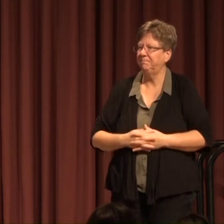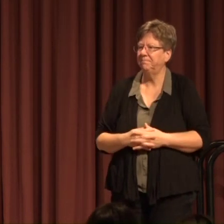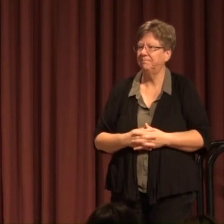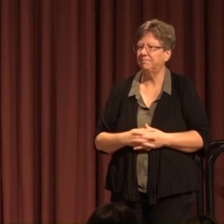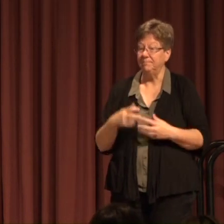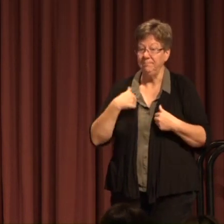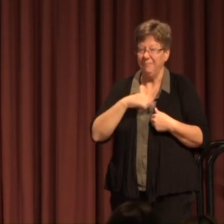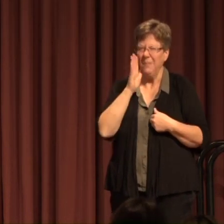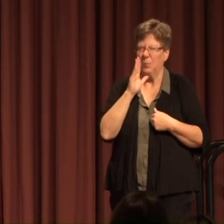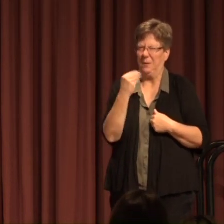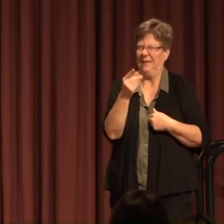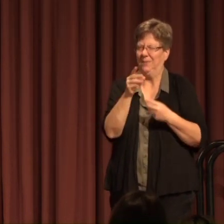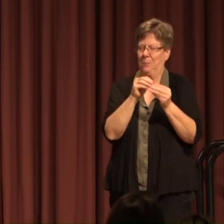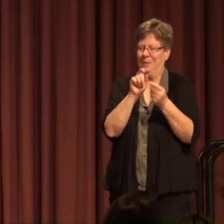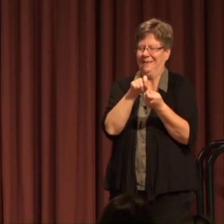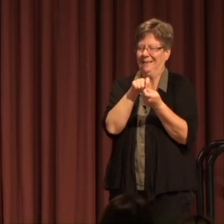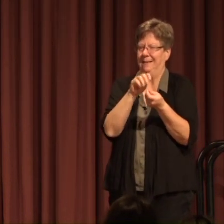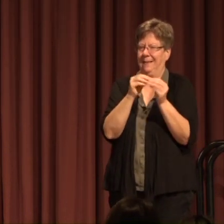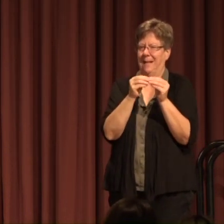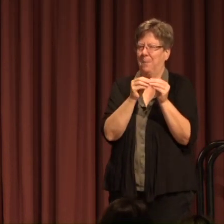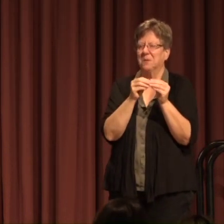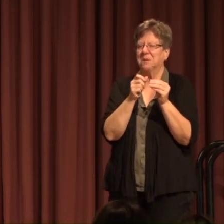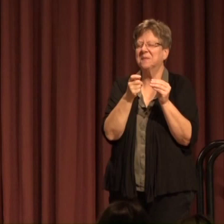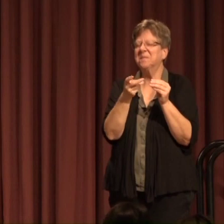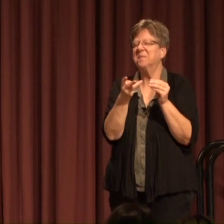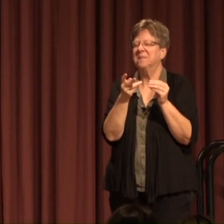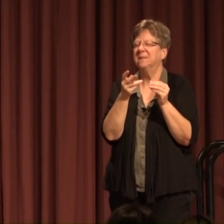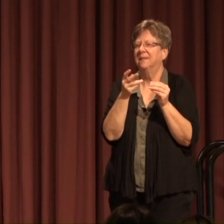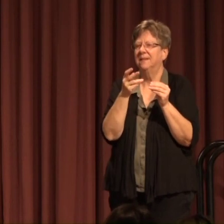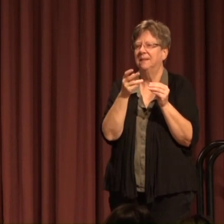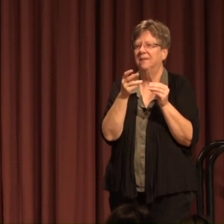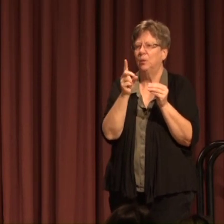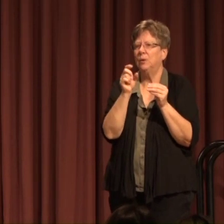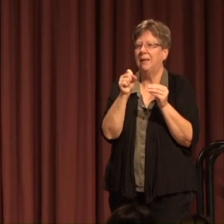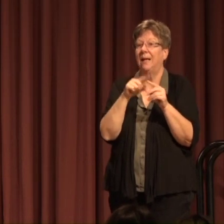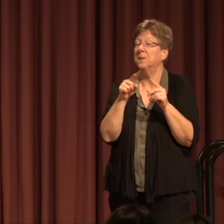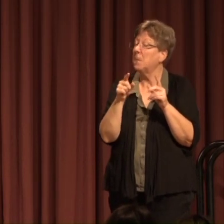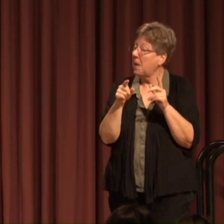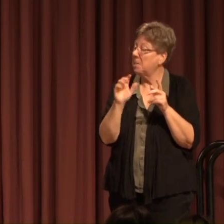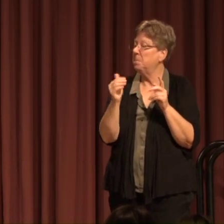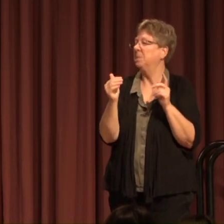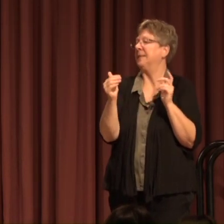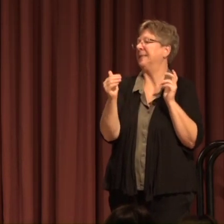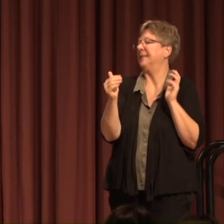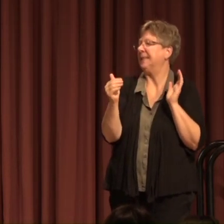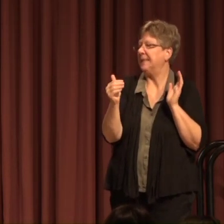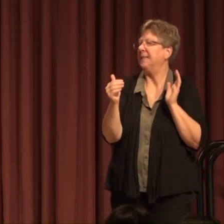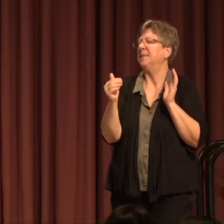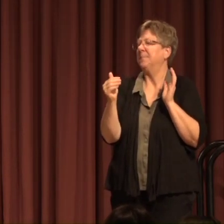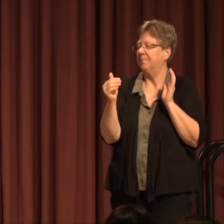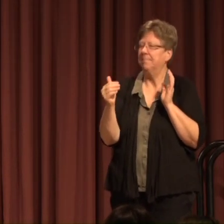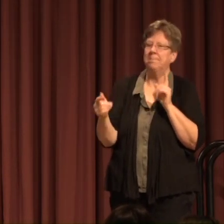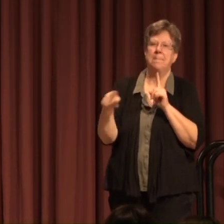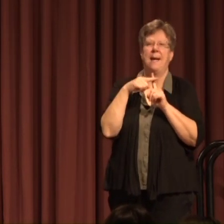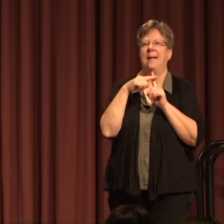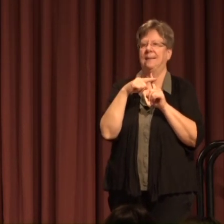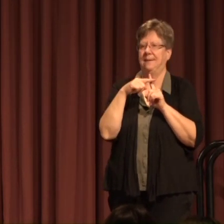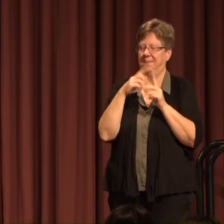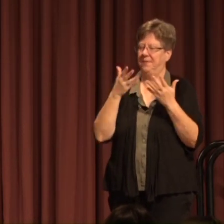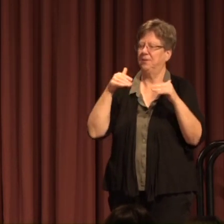We will give you specific numbers in a few days But every sign Is very positive